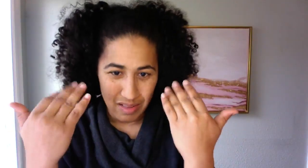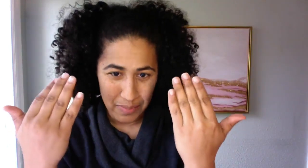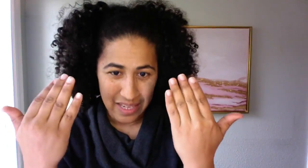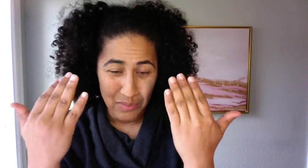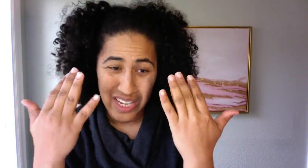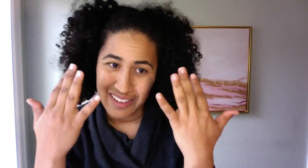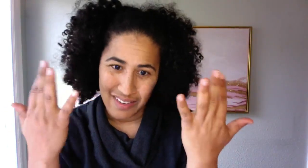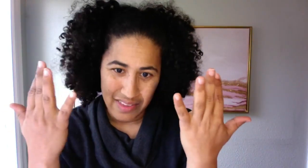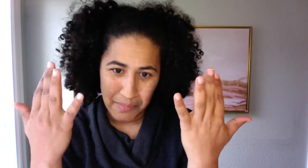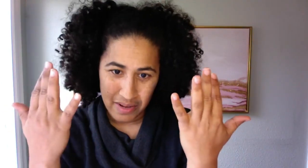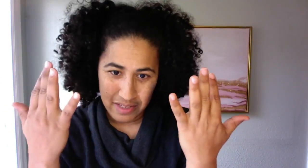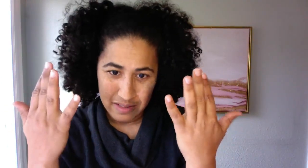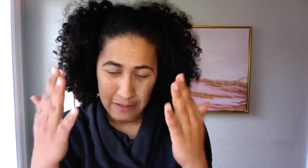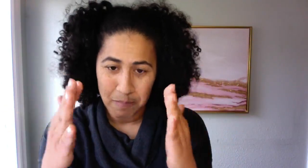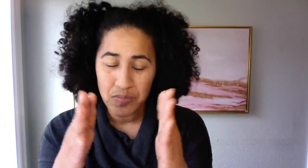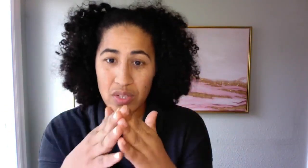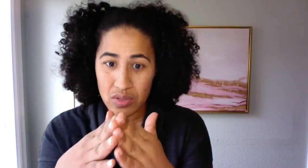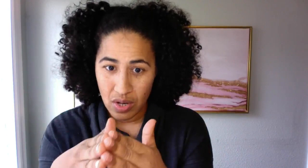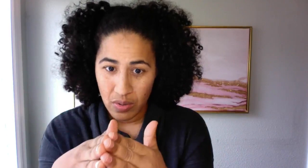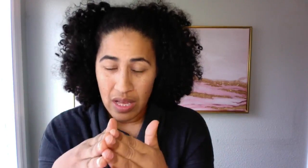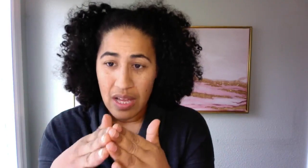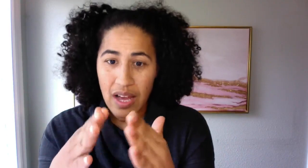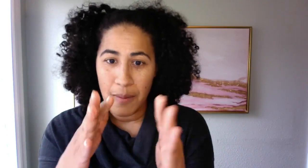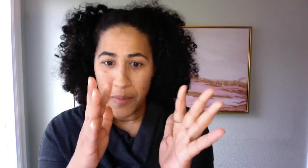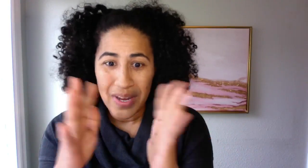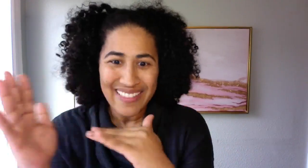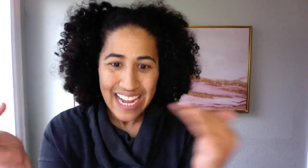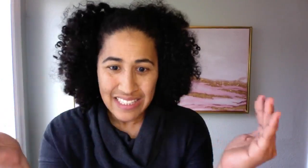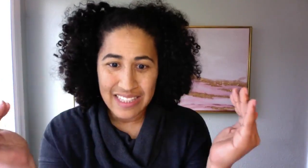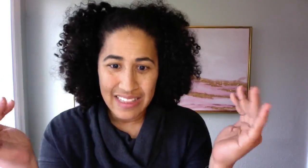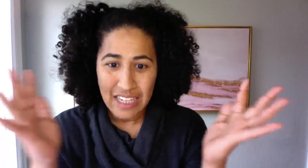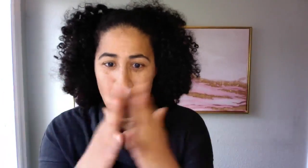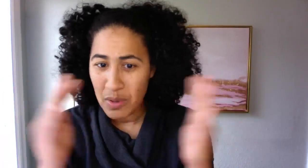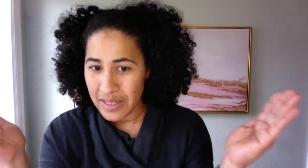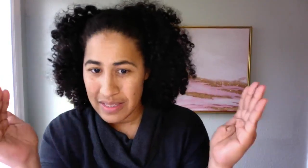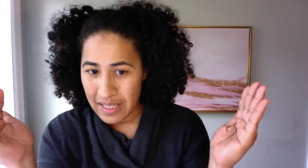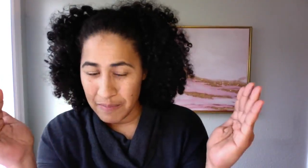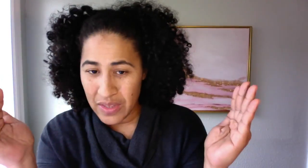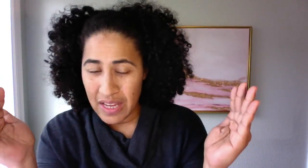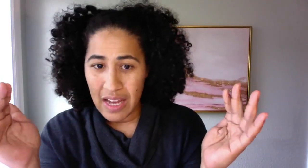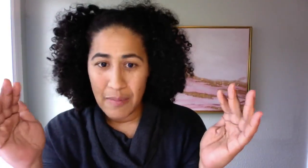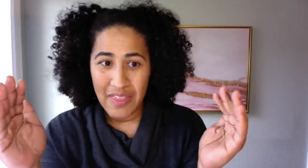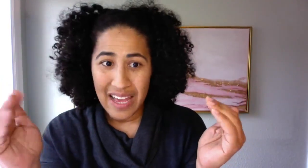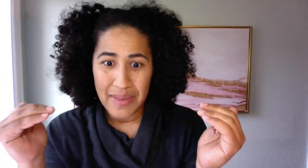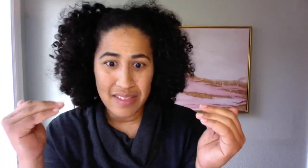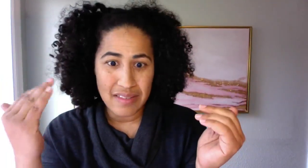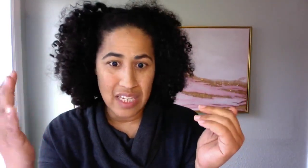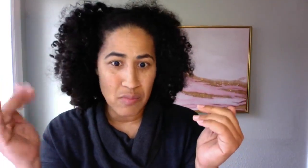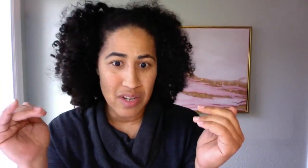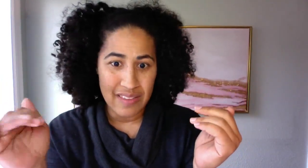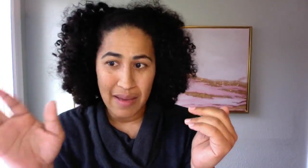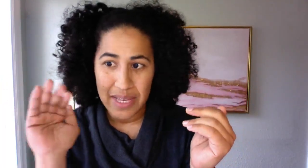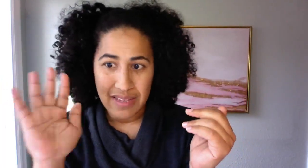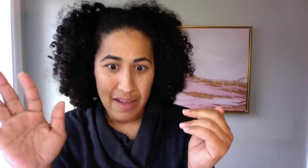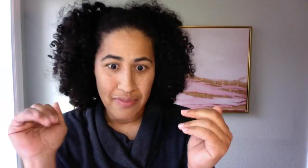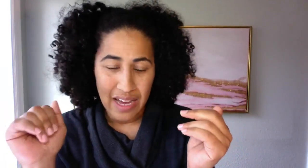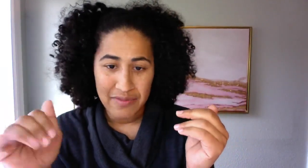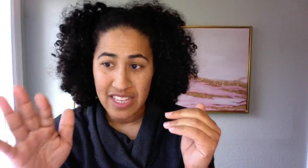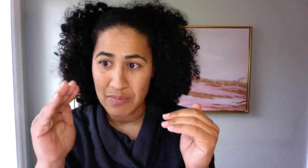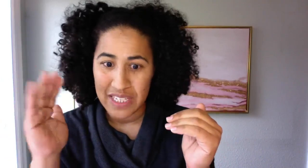up again, we got to get all that processed. So, um, but that's, that's what we want to see. Um, that makes teamwork. That makes high fives. This makes